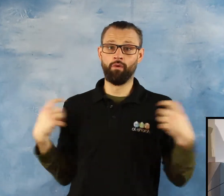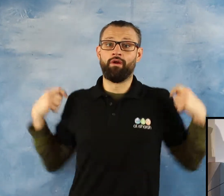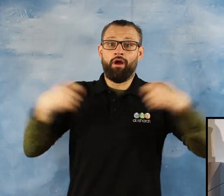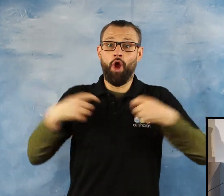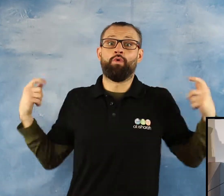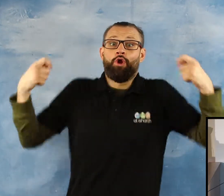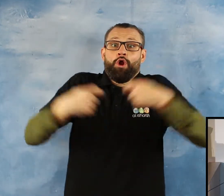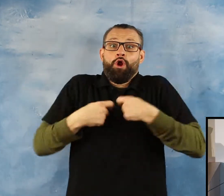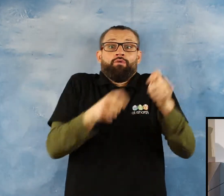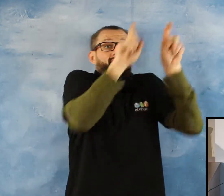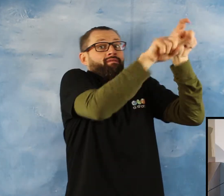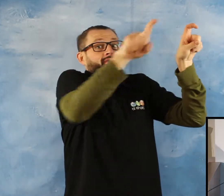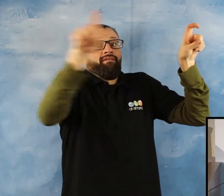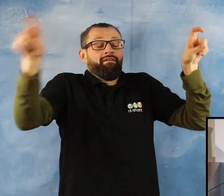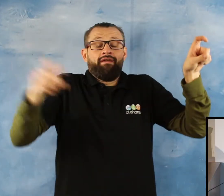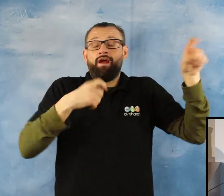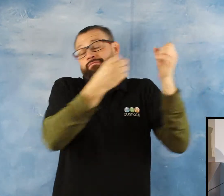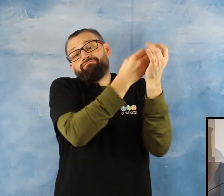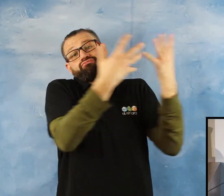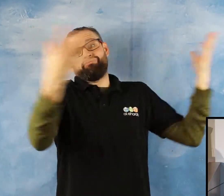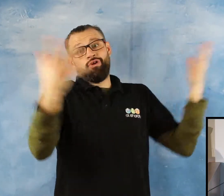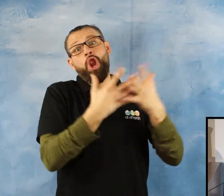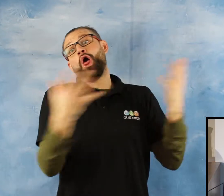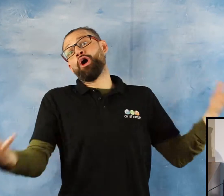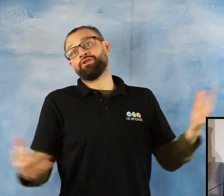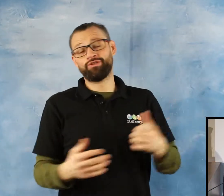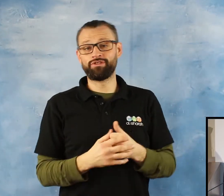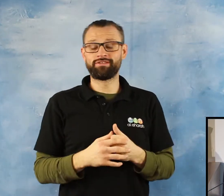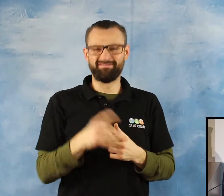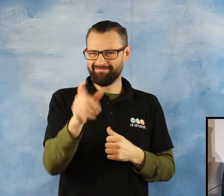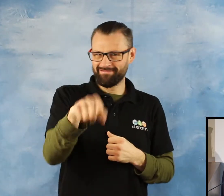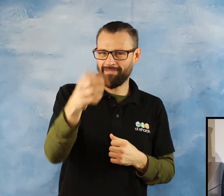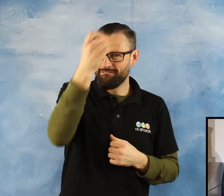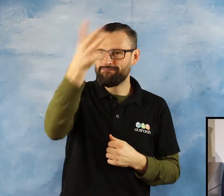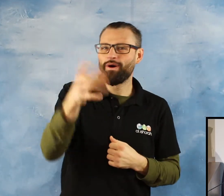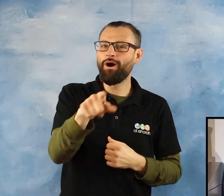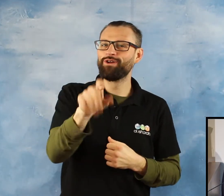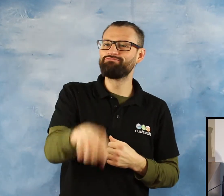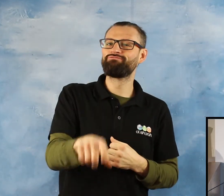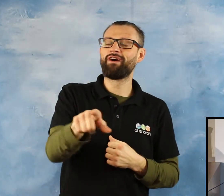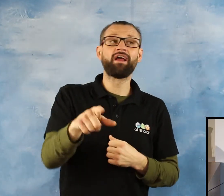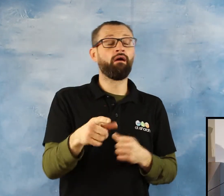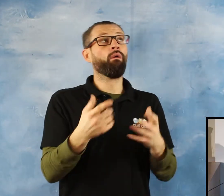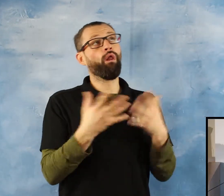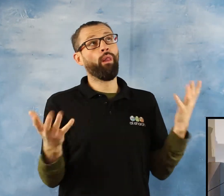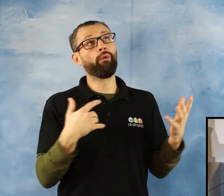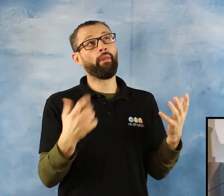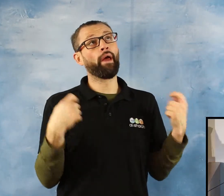The number wise, all together. So remember in this cold winter, your brothers and sisters in Rohingya,